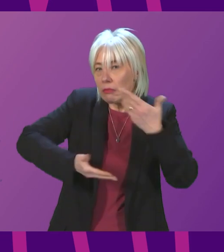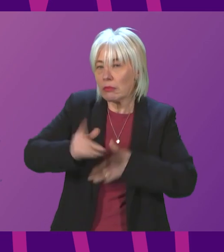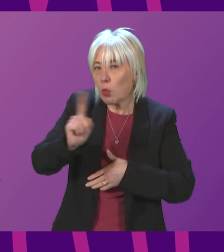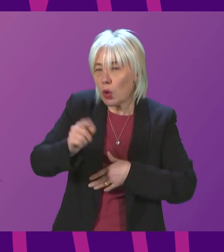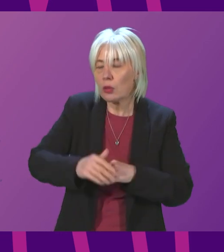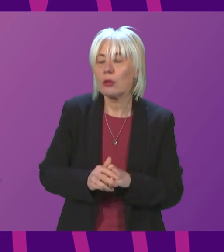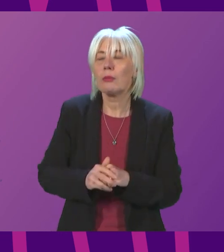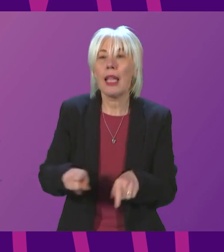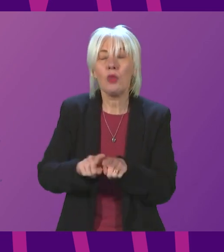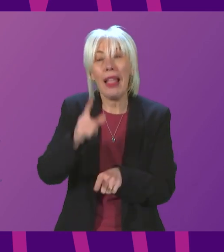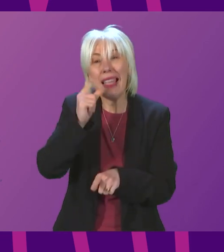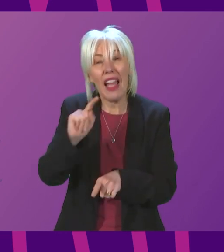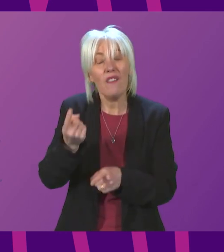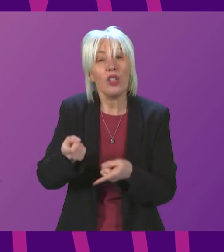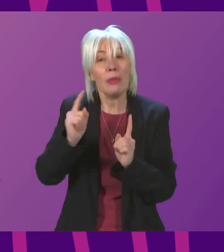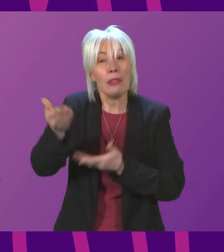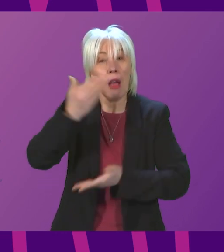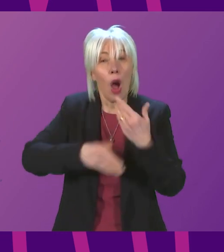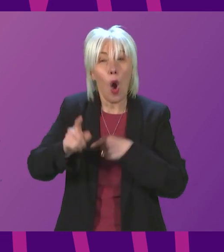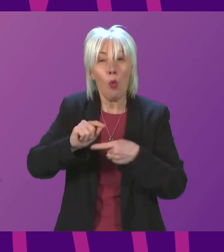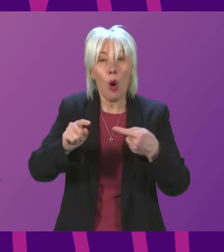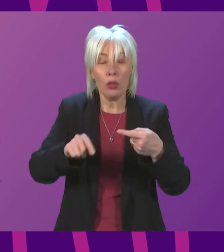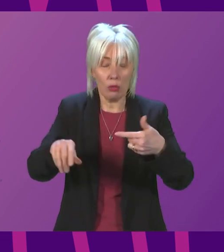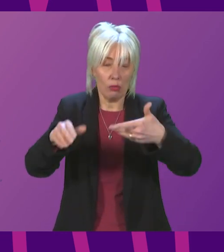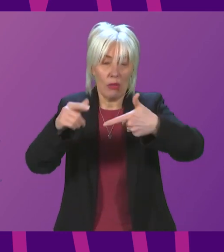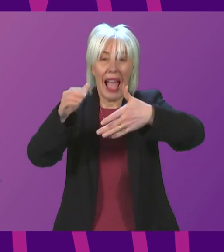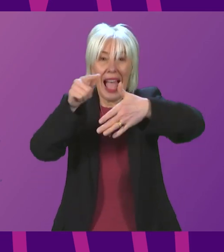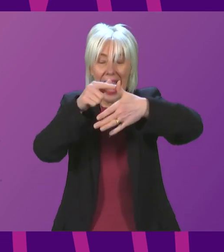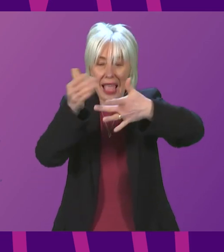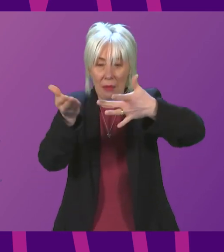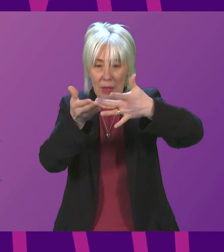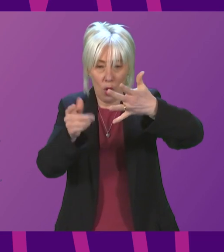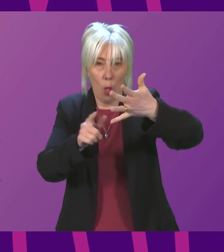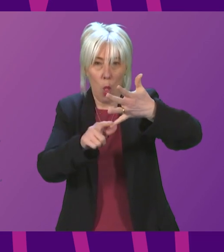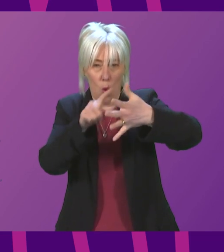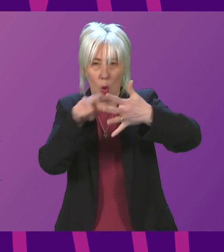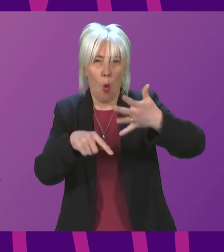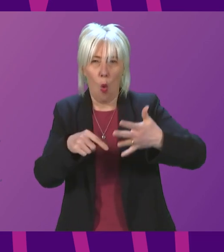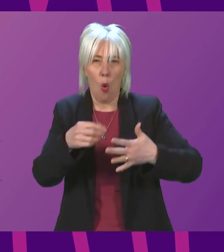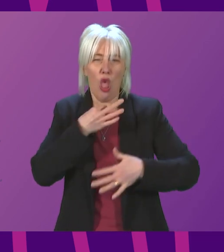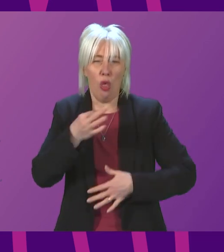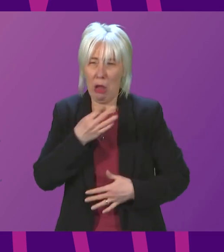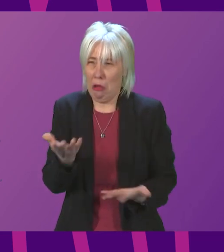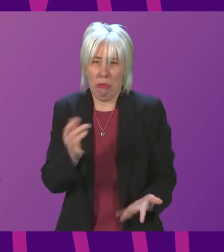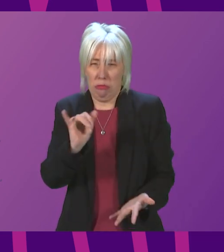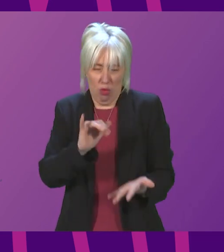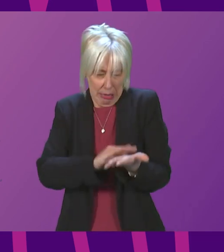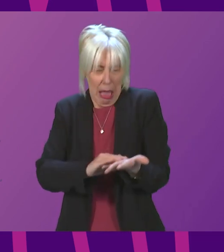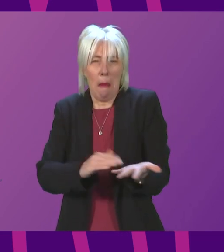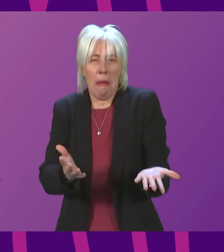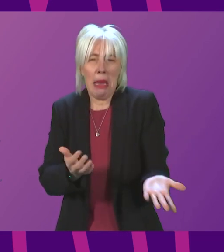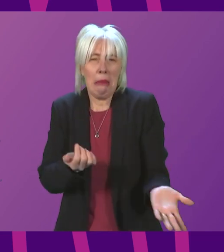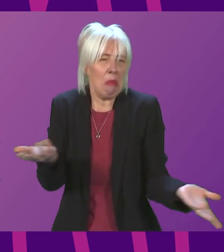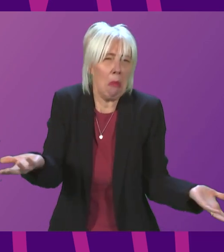also tell the Chamber what constitutes a low, medium, or high-risk threat level? Because will it be based on